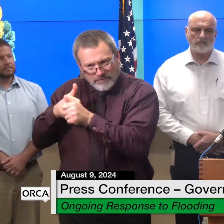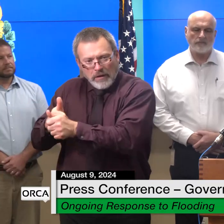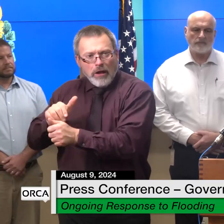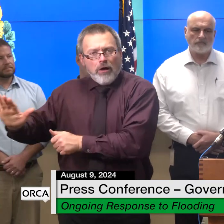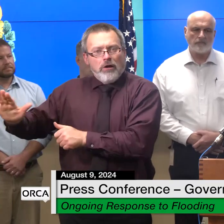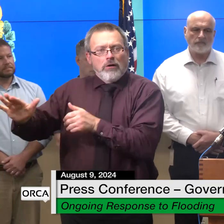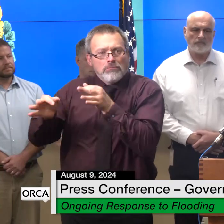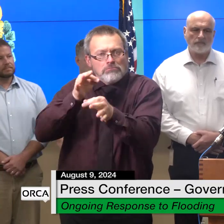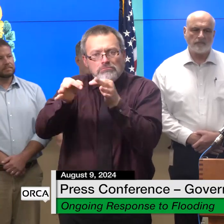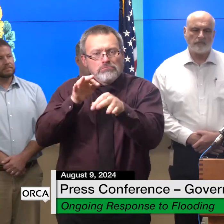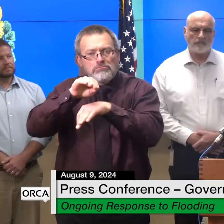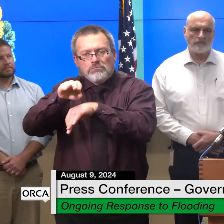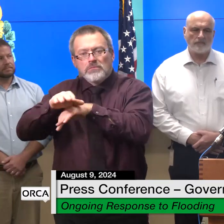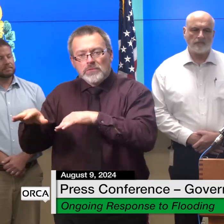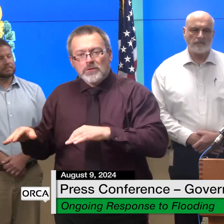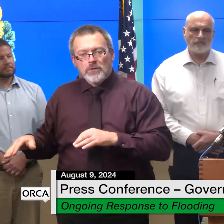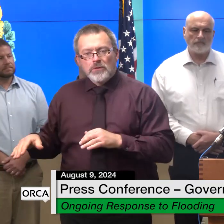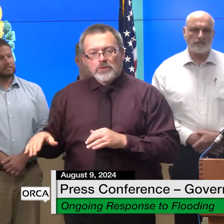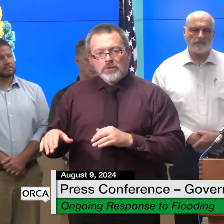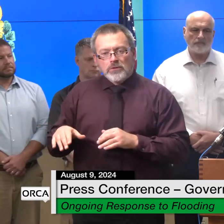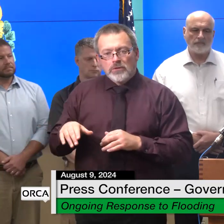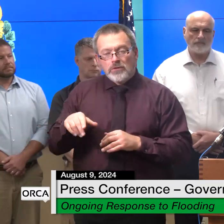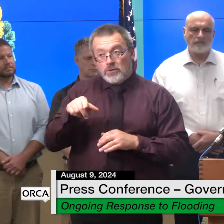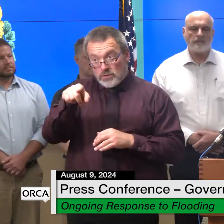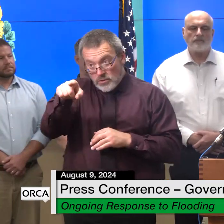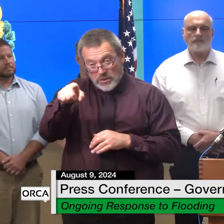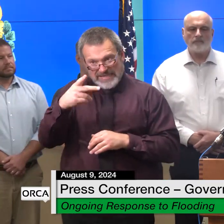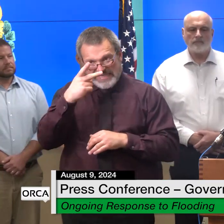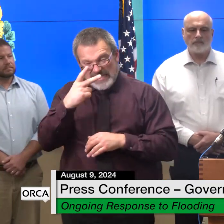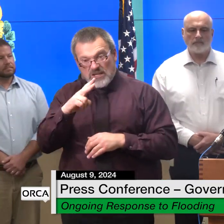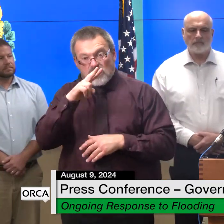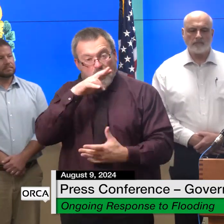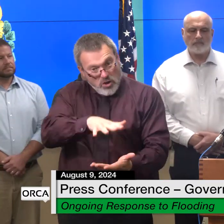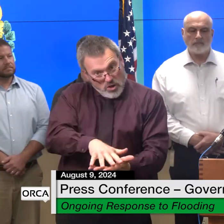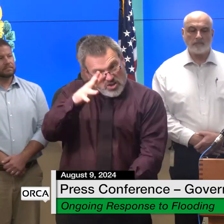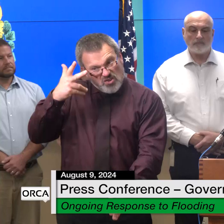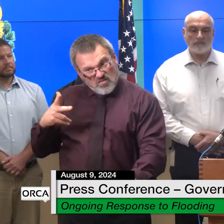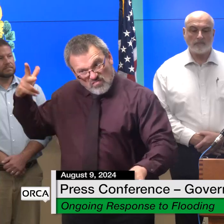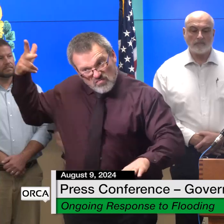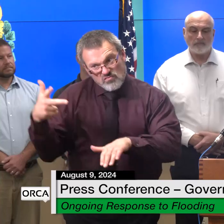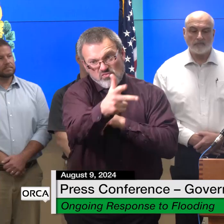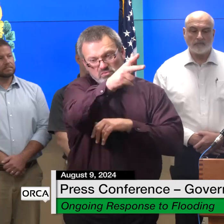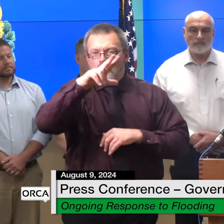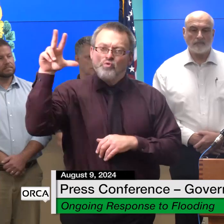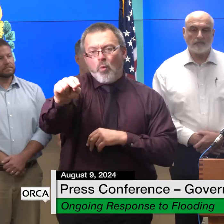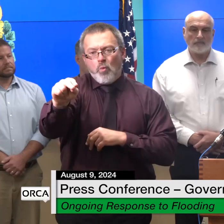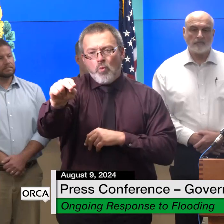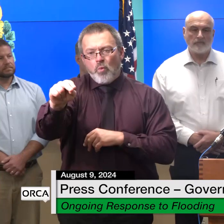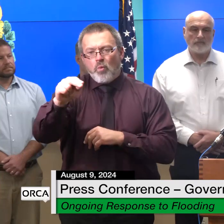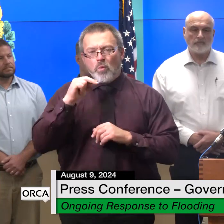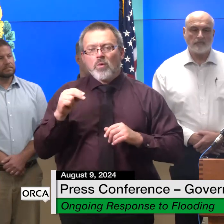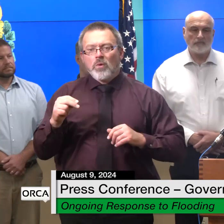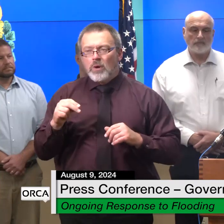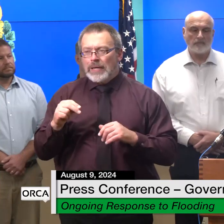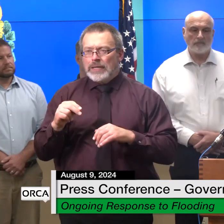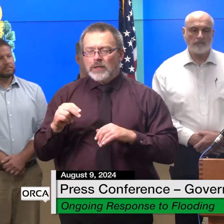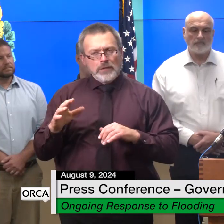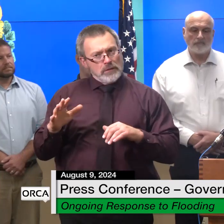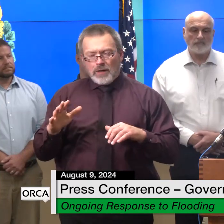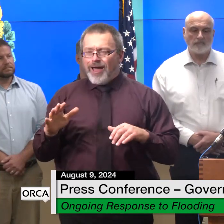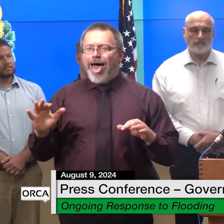never drive through standing water and don't take unnecessary chances turn around don't drown